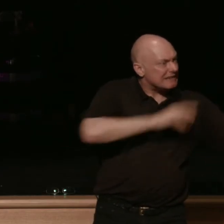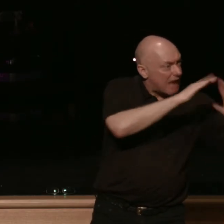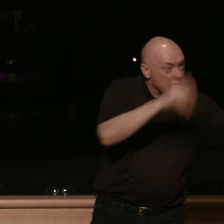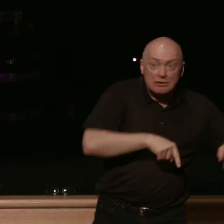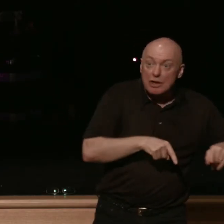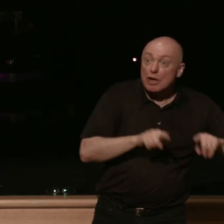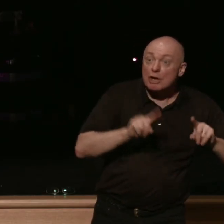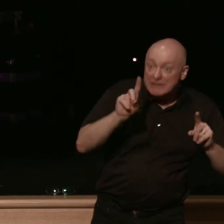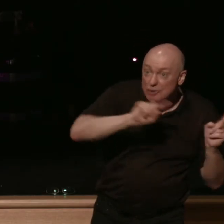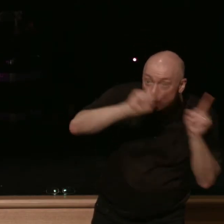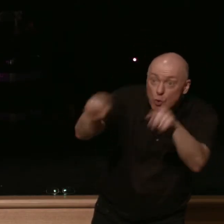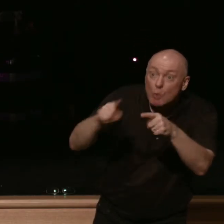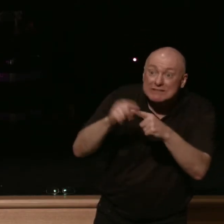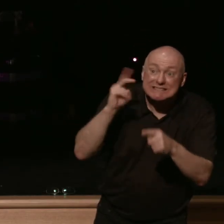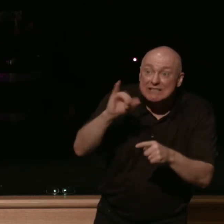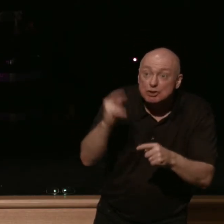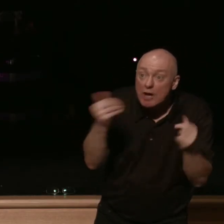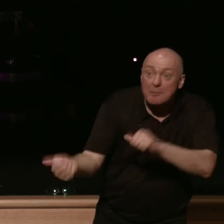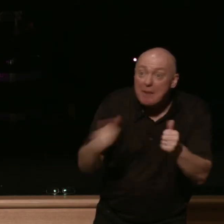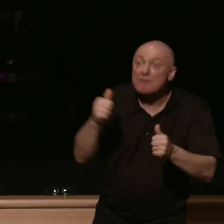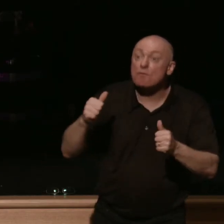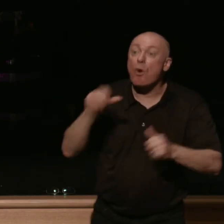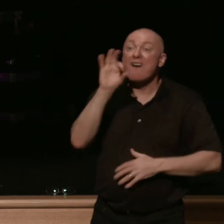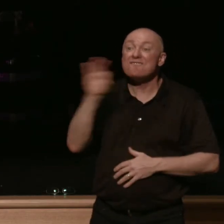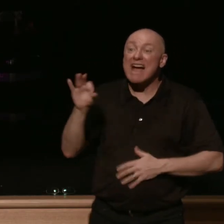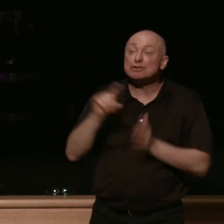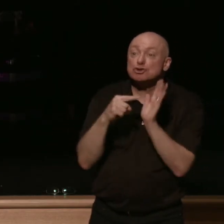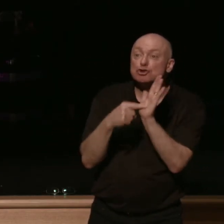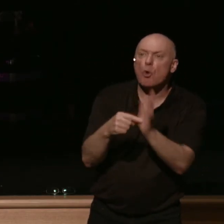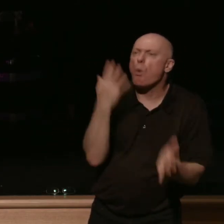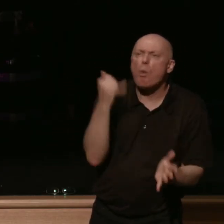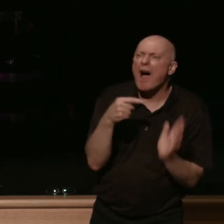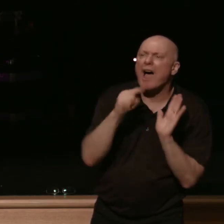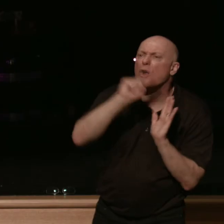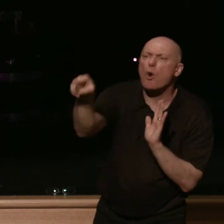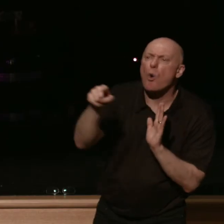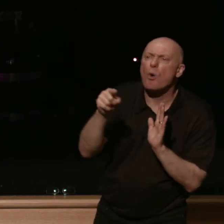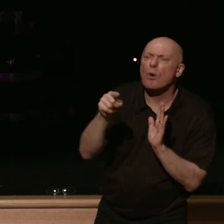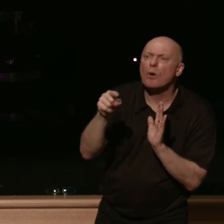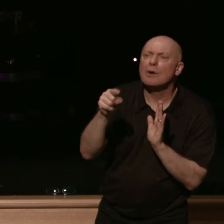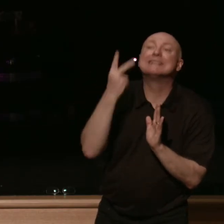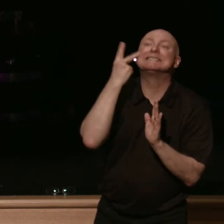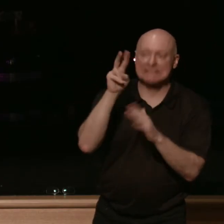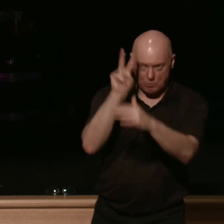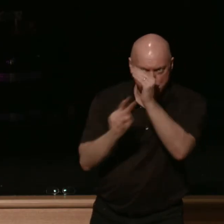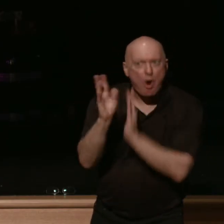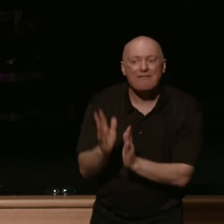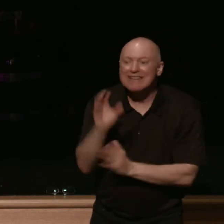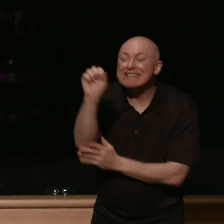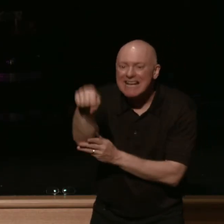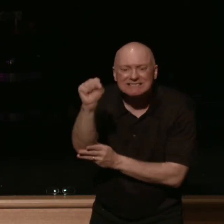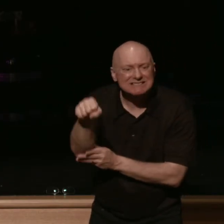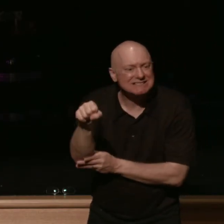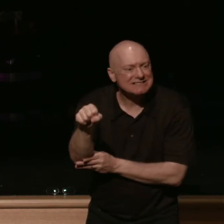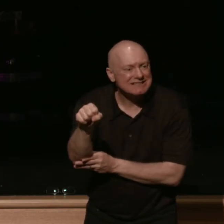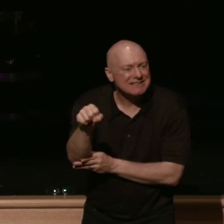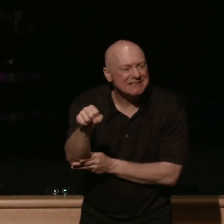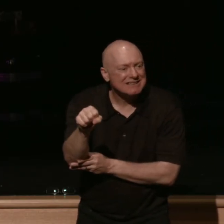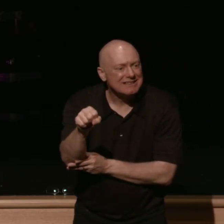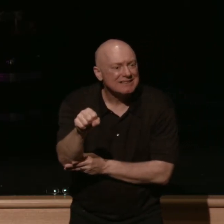fashion show no well what then did you go out to see a prophet yes i tell you